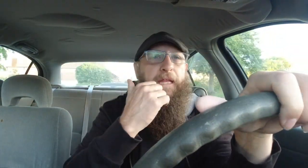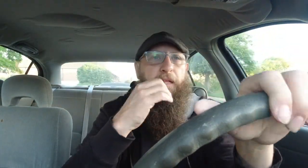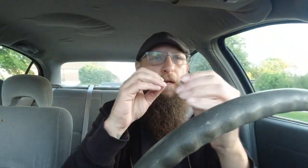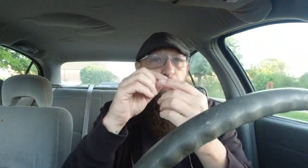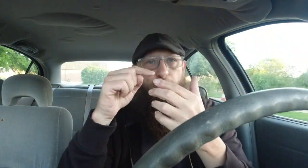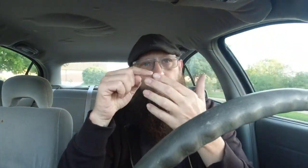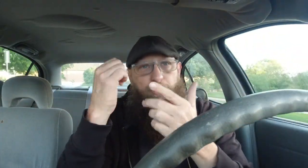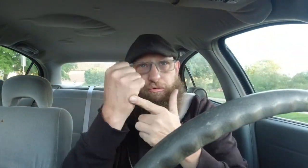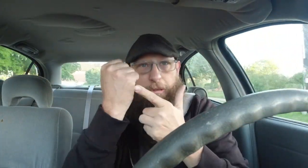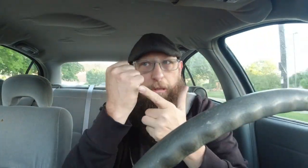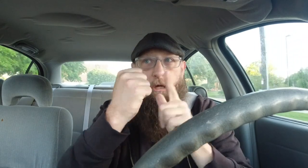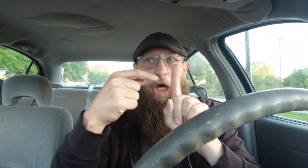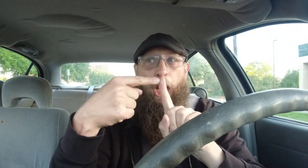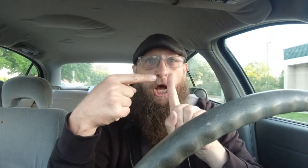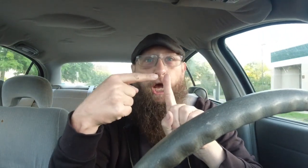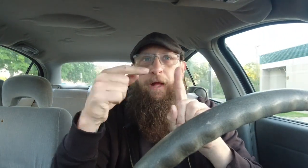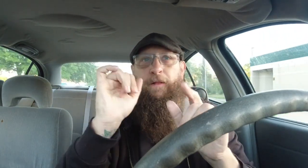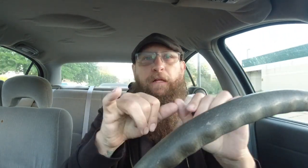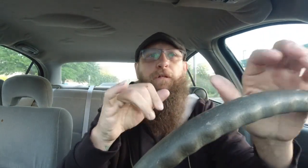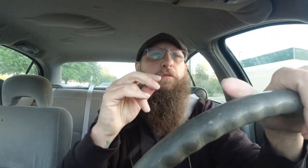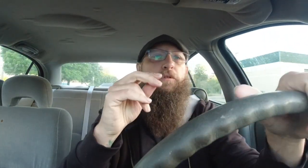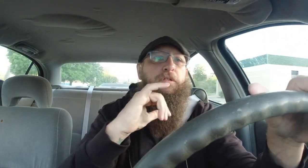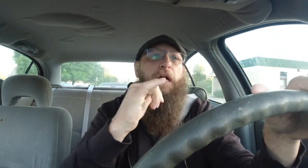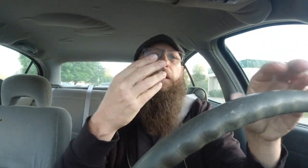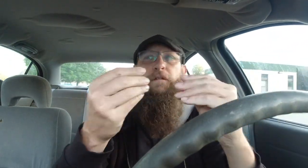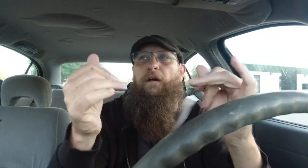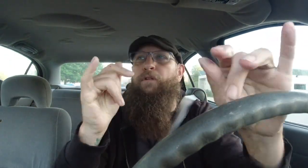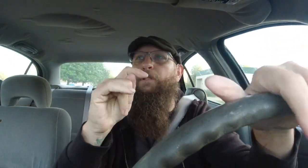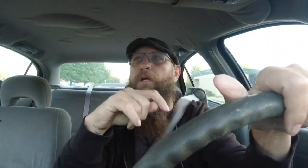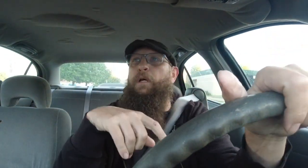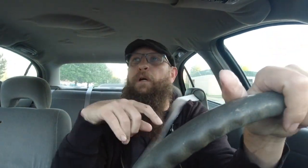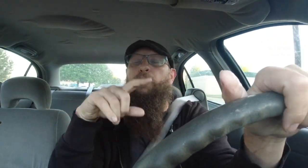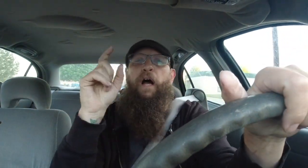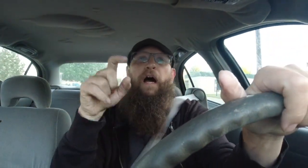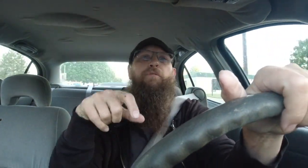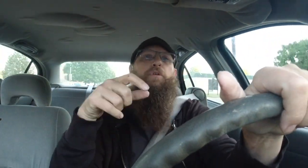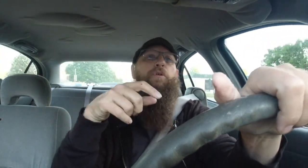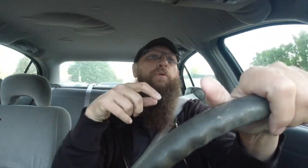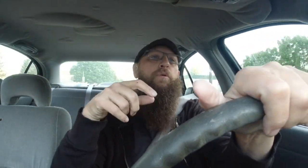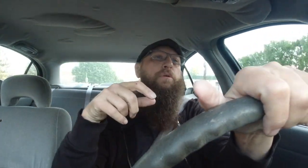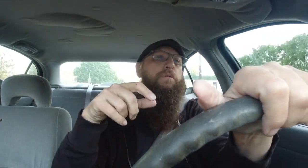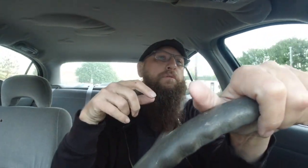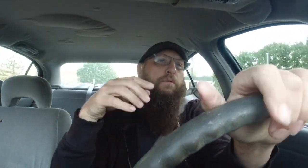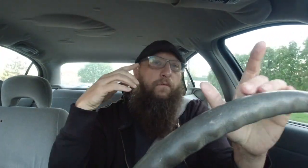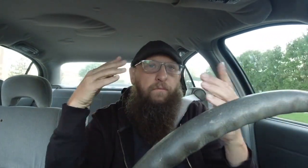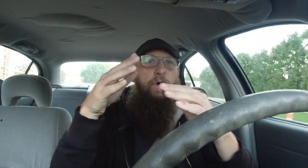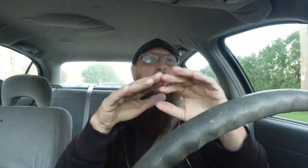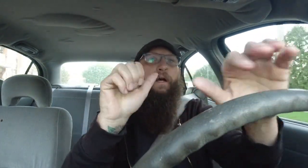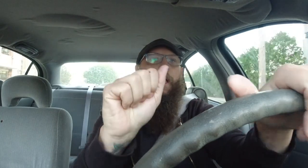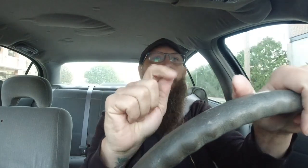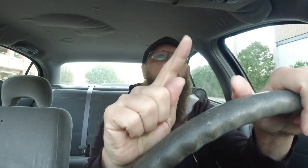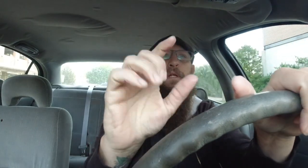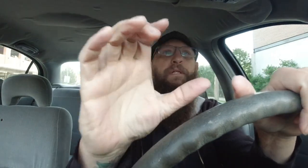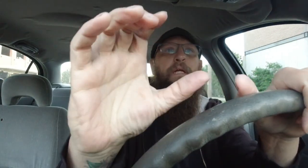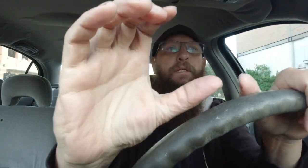a1c number ah not gonna stop but how to focus on a1c